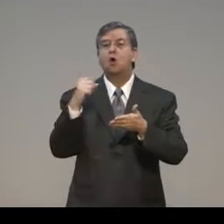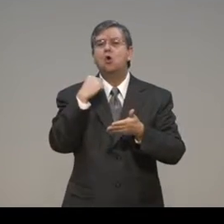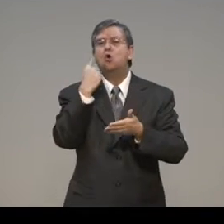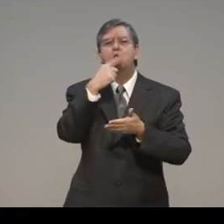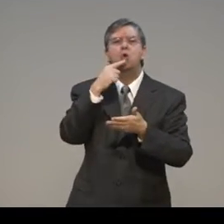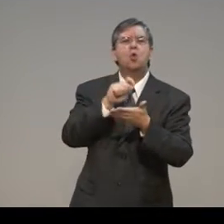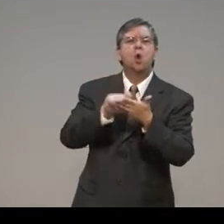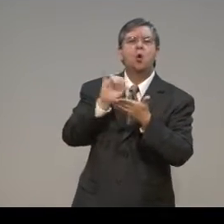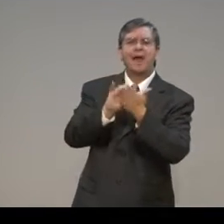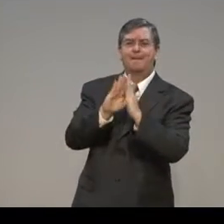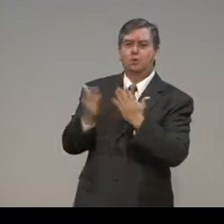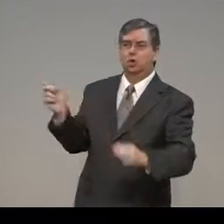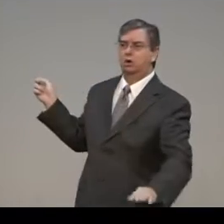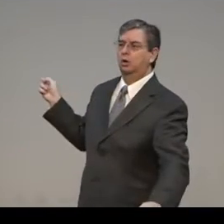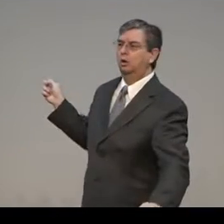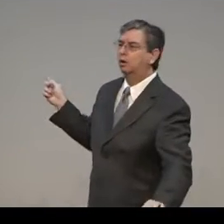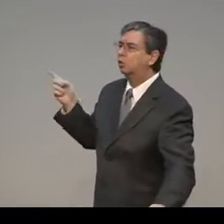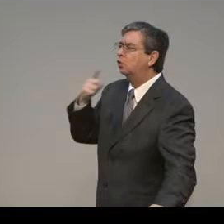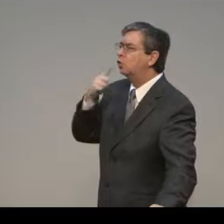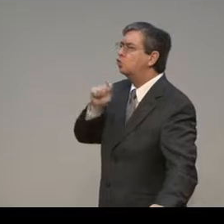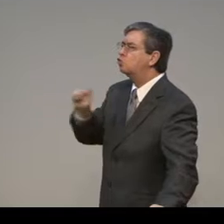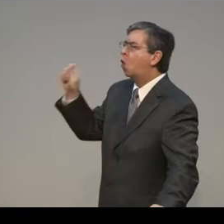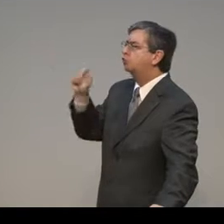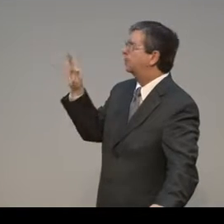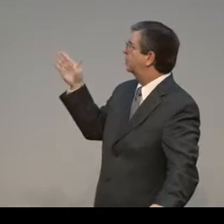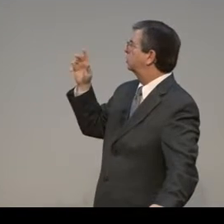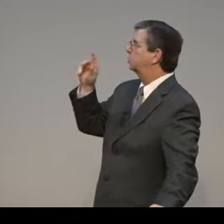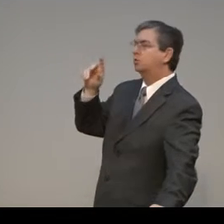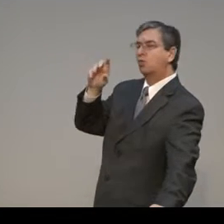Who wrote that book? Now, who wrote this book of the Bible?